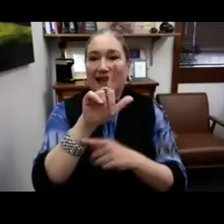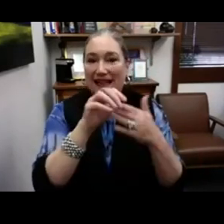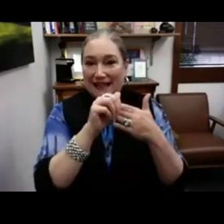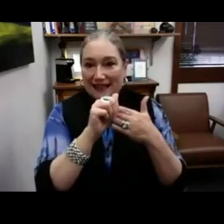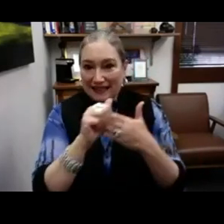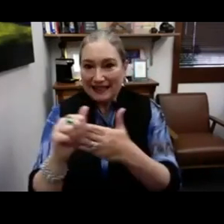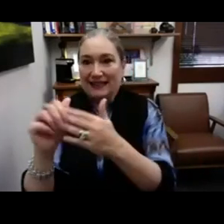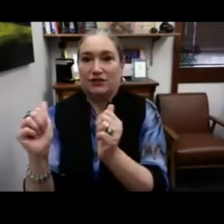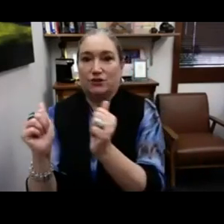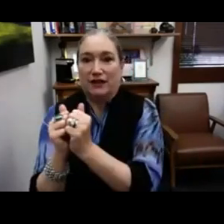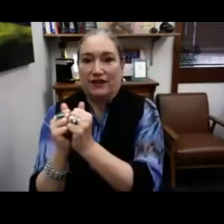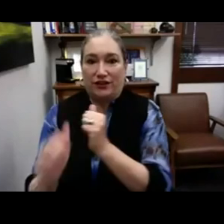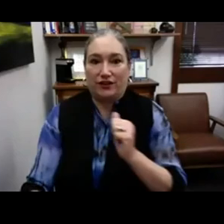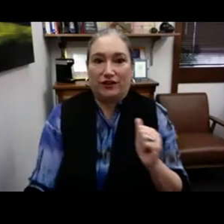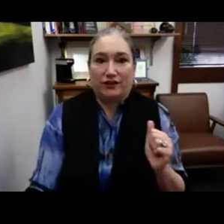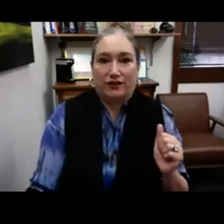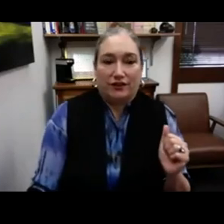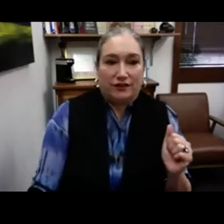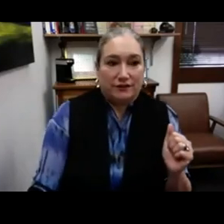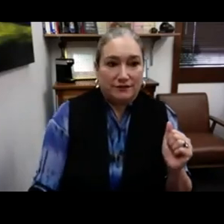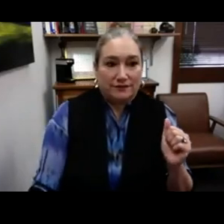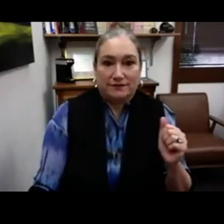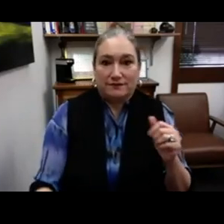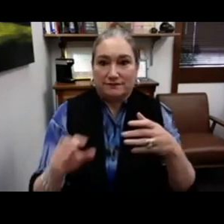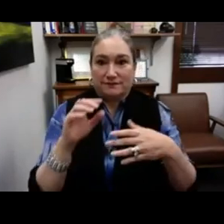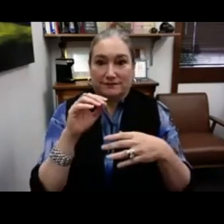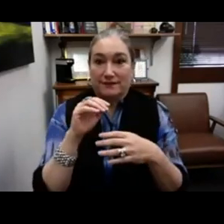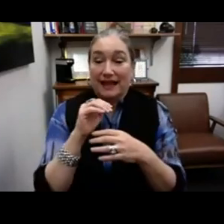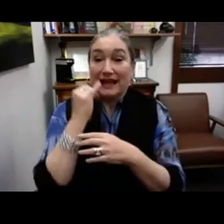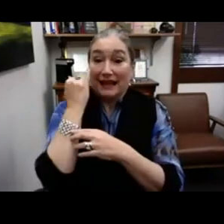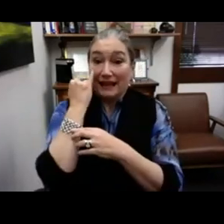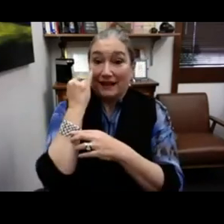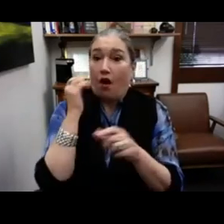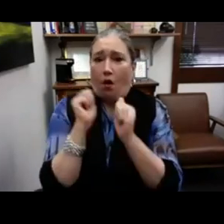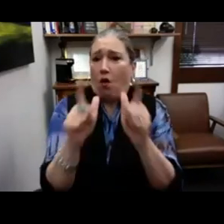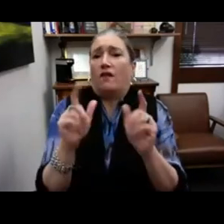This is developed from families, family learns together.